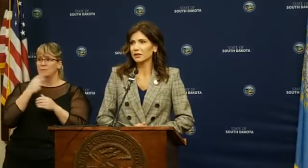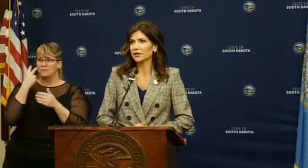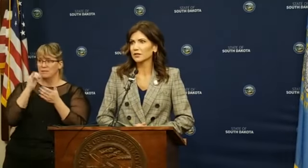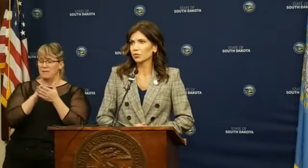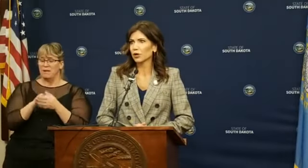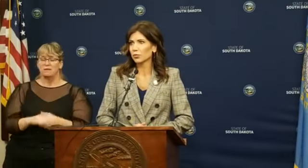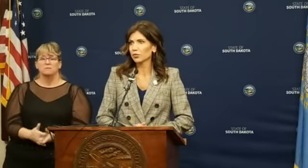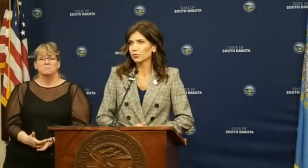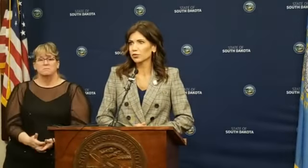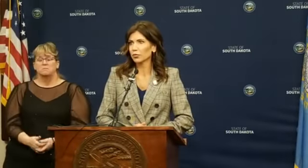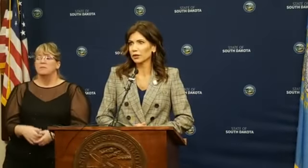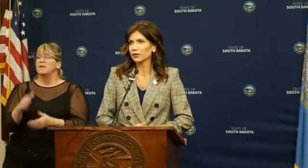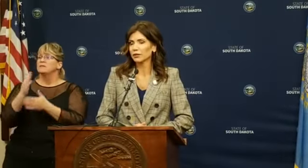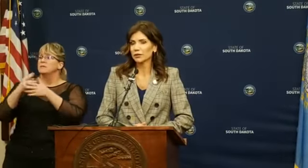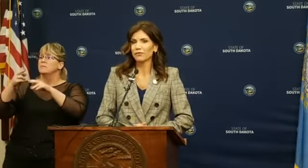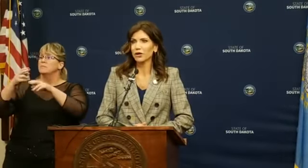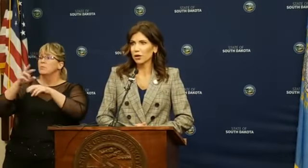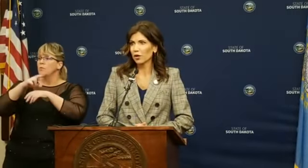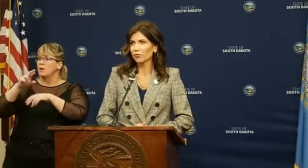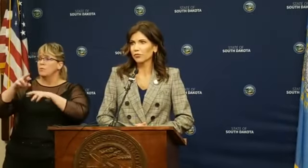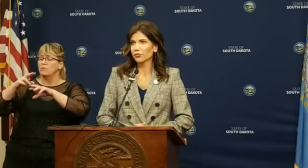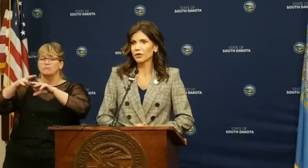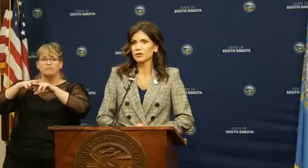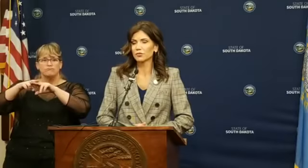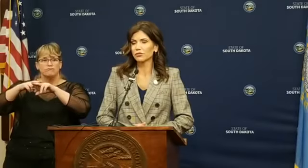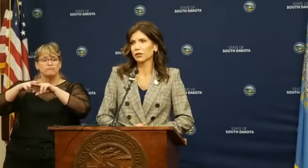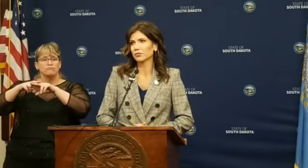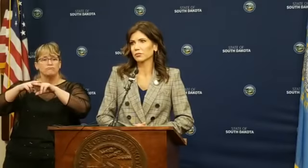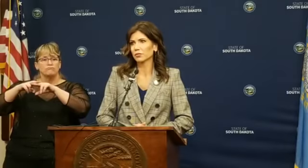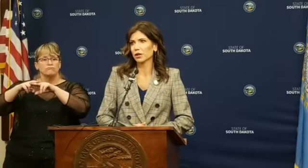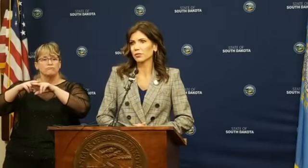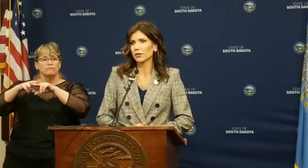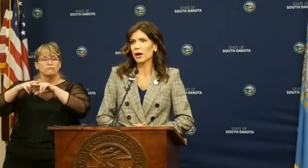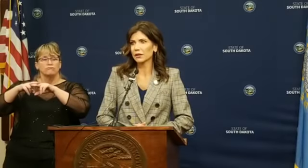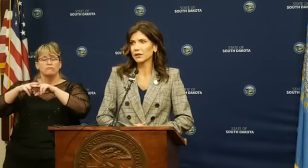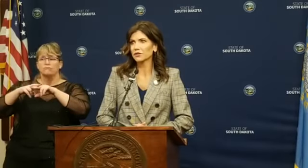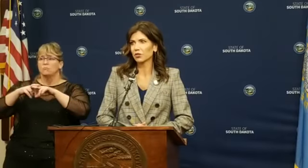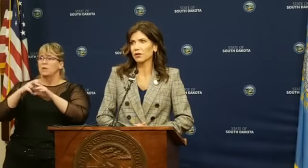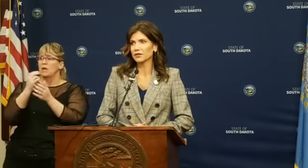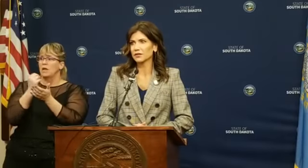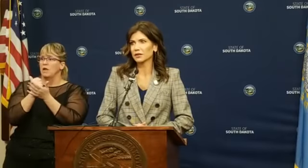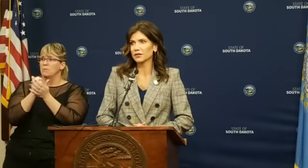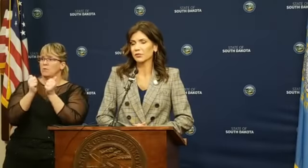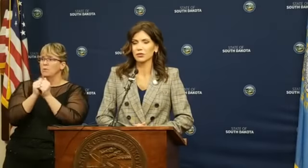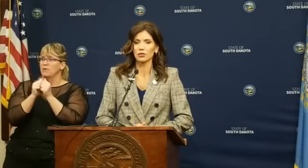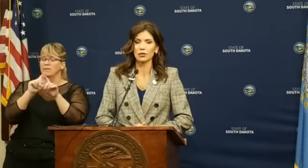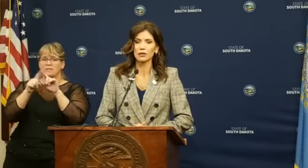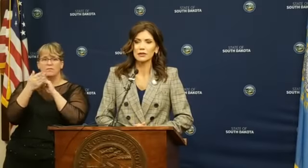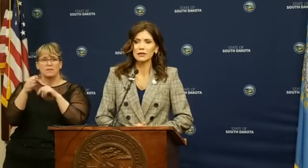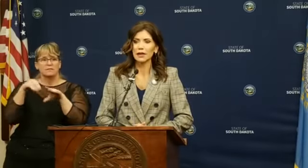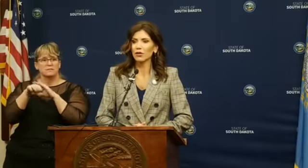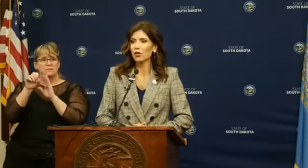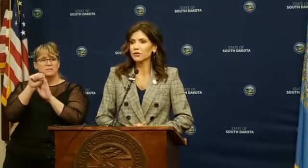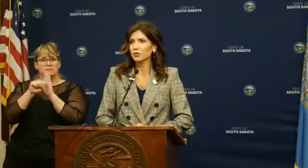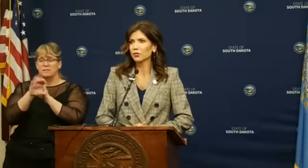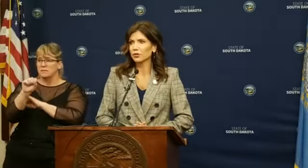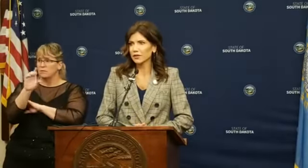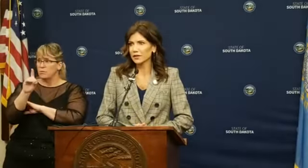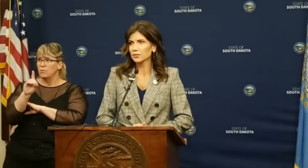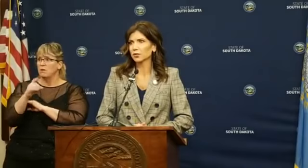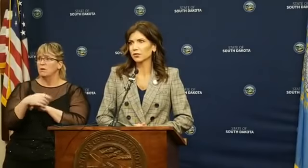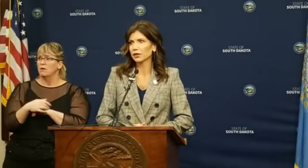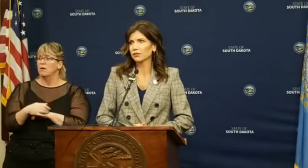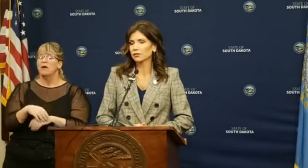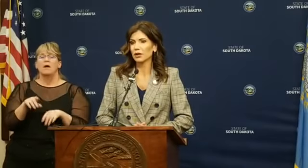They're investing in some railroad, which will be very helpful for us in moving commodities across the state of South Dakota. And also